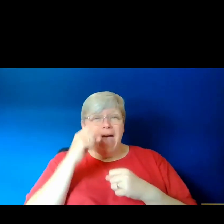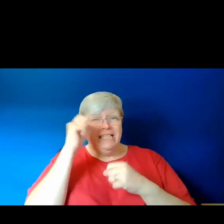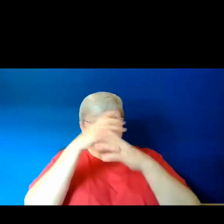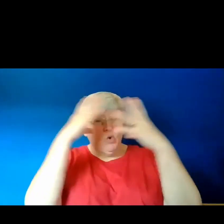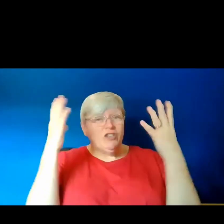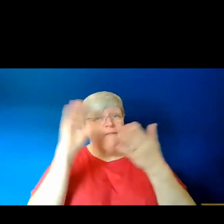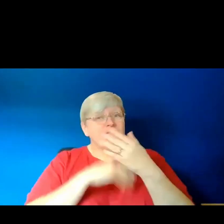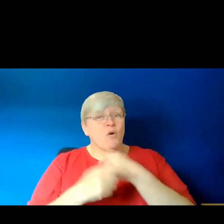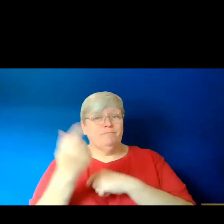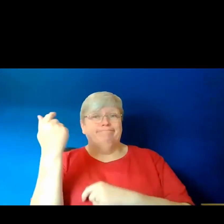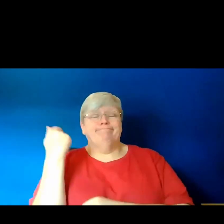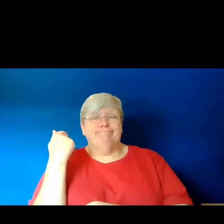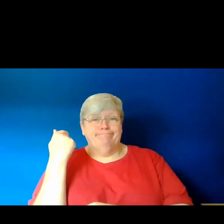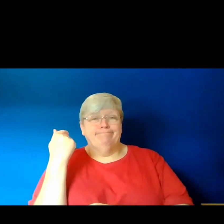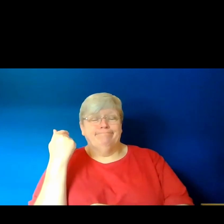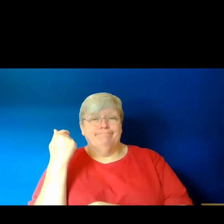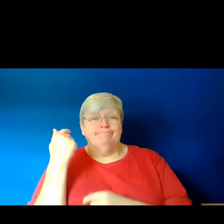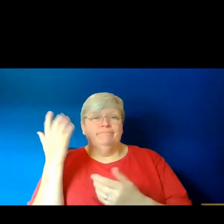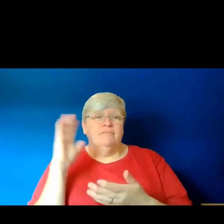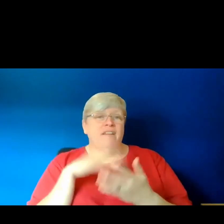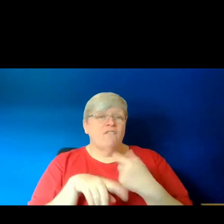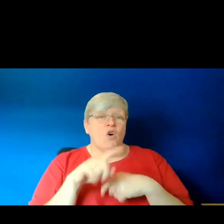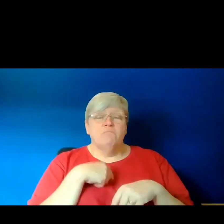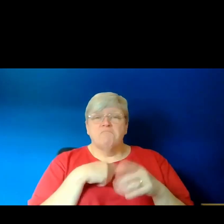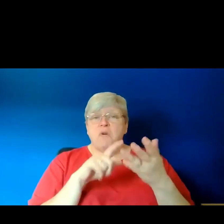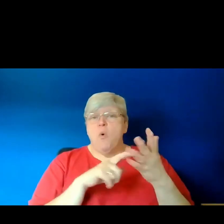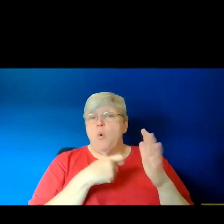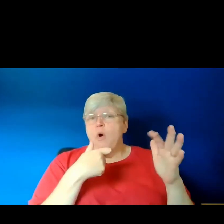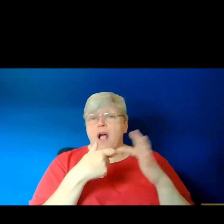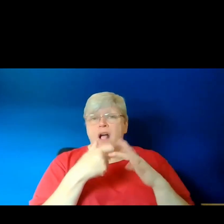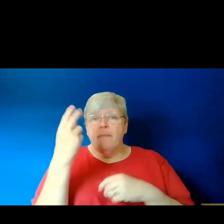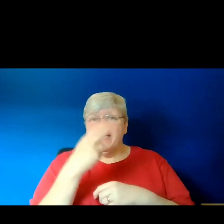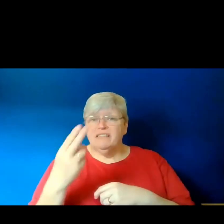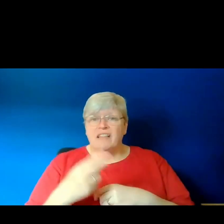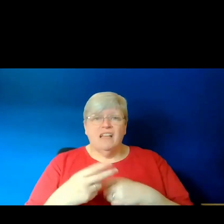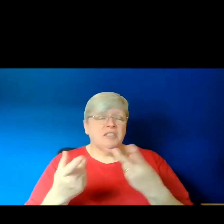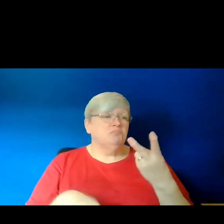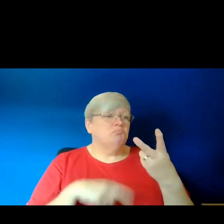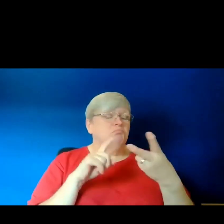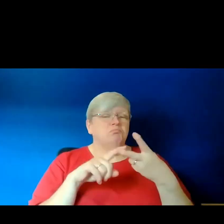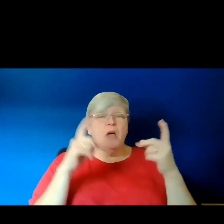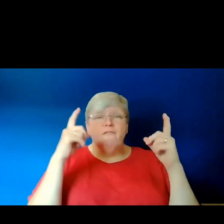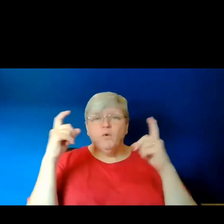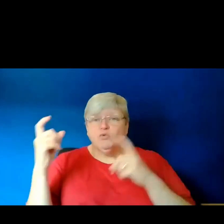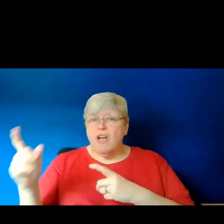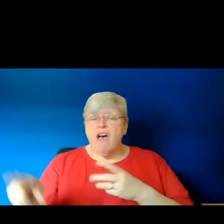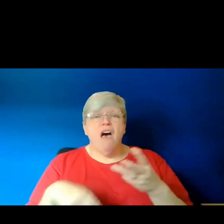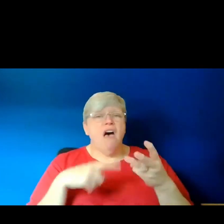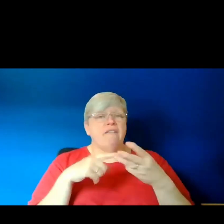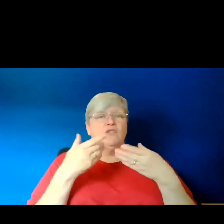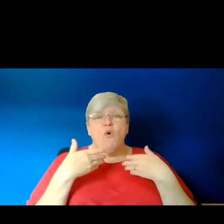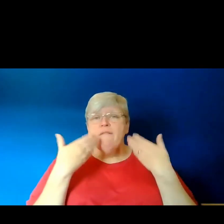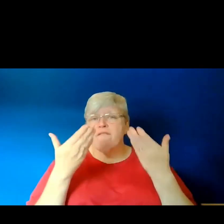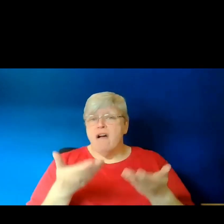And these details might come from folk paintings, photographs, operas and